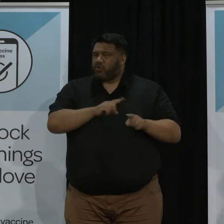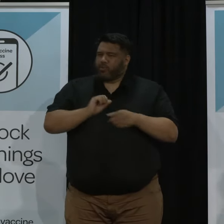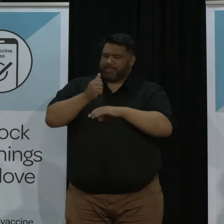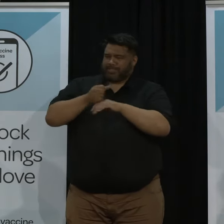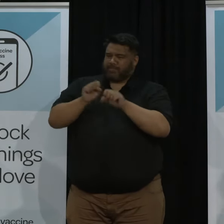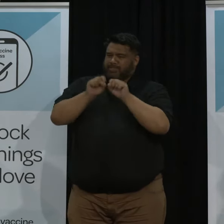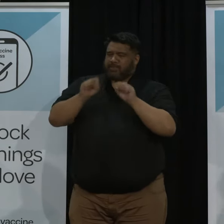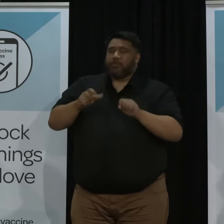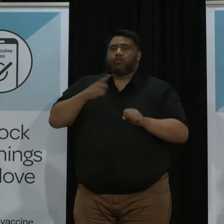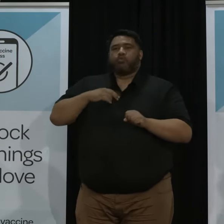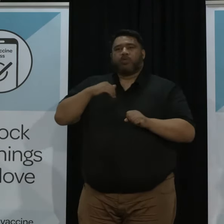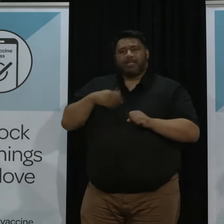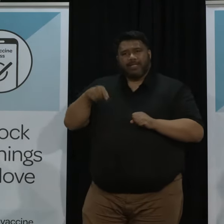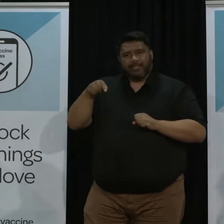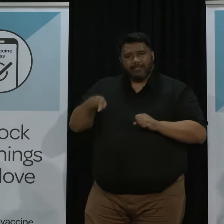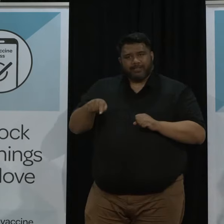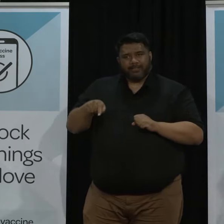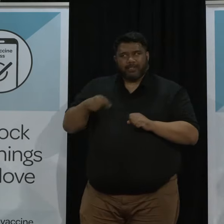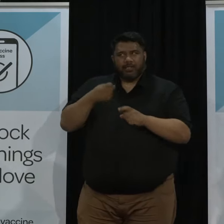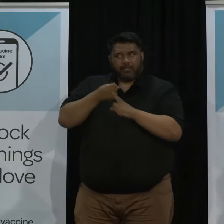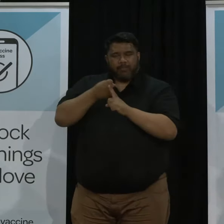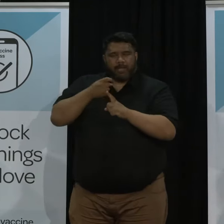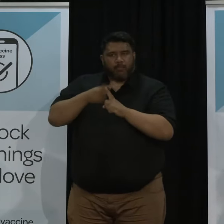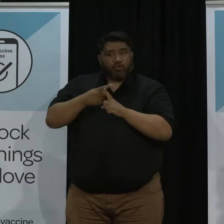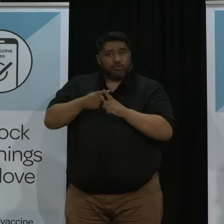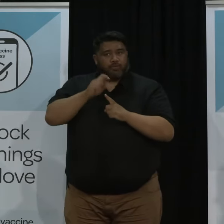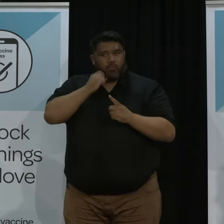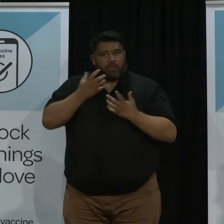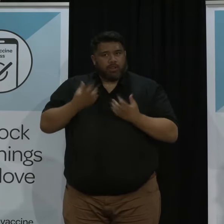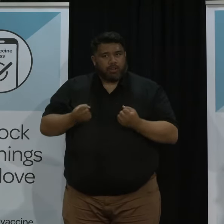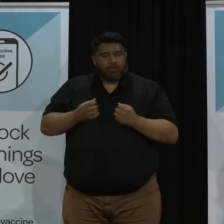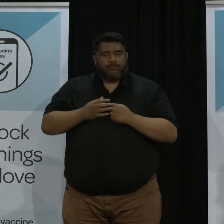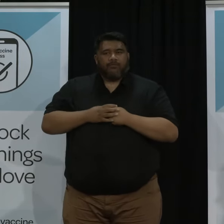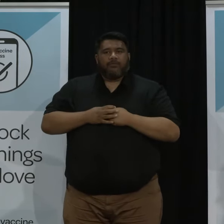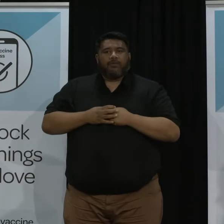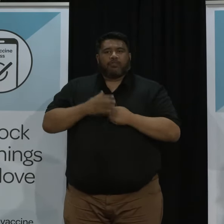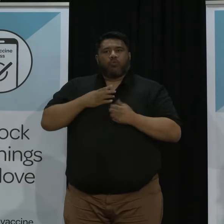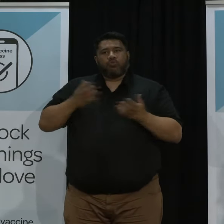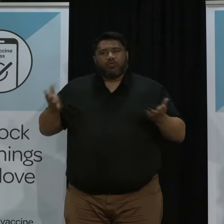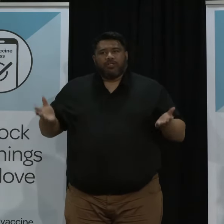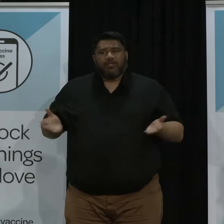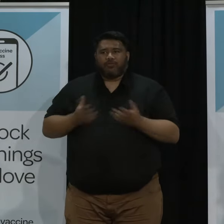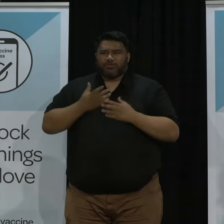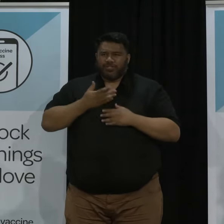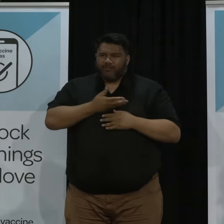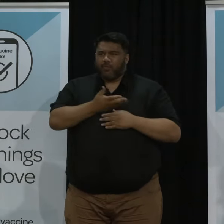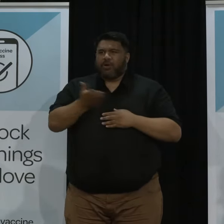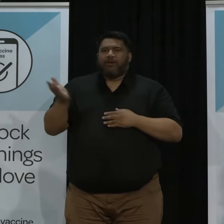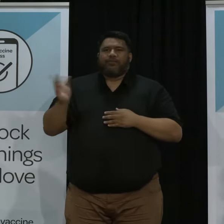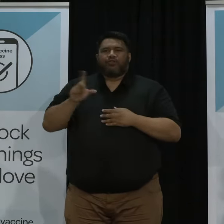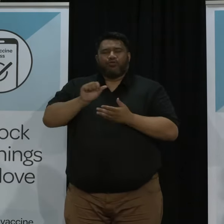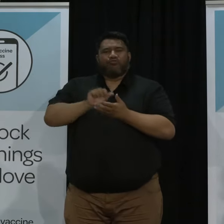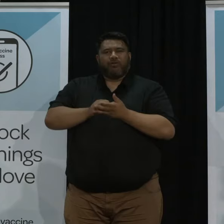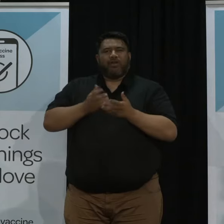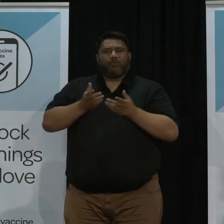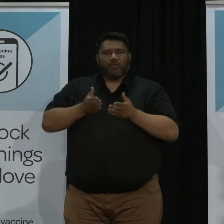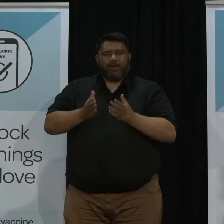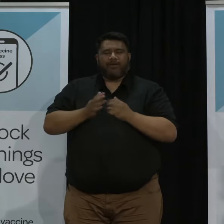reason it does have a positive impact and so it just about making sure we're encouraging everyone just to keep doing the right thing